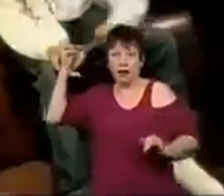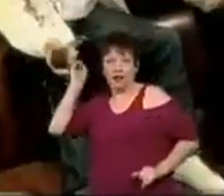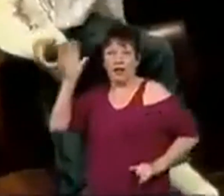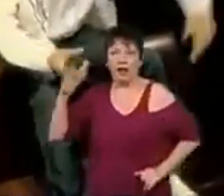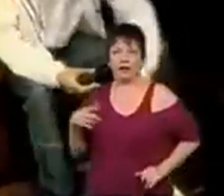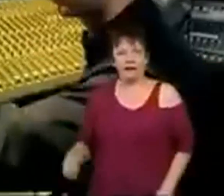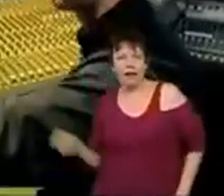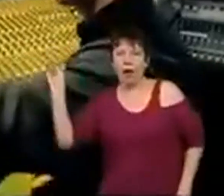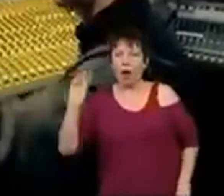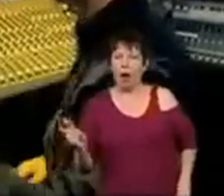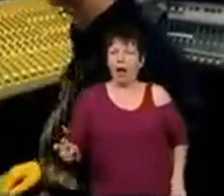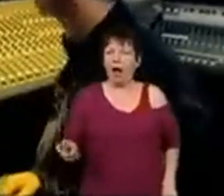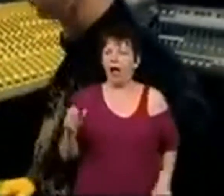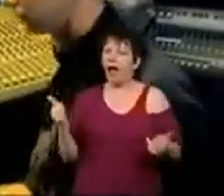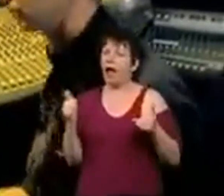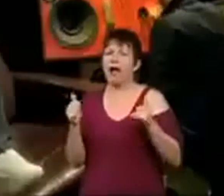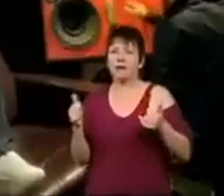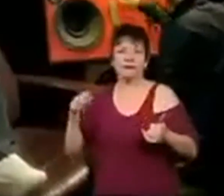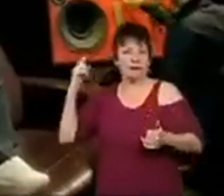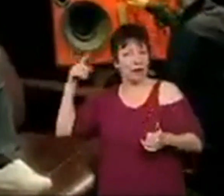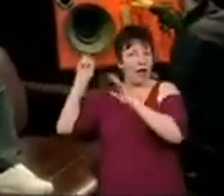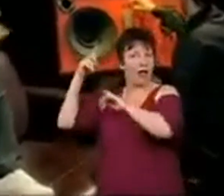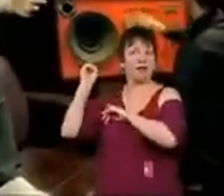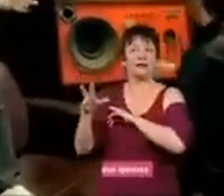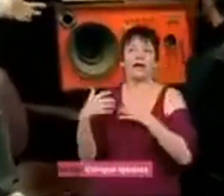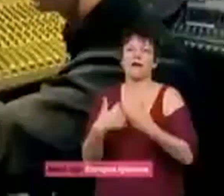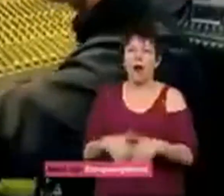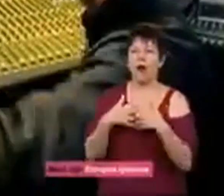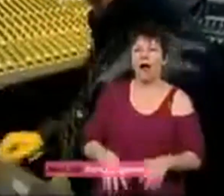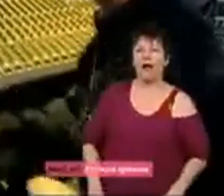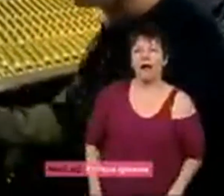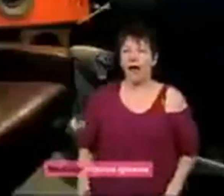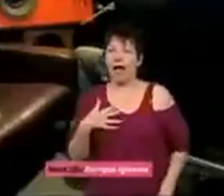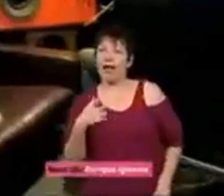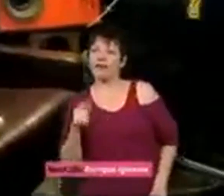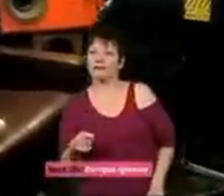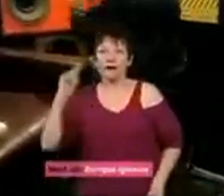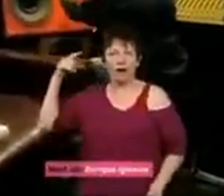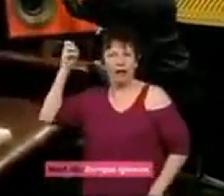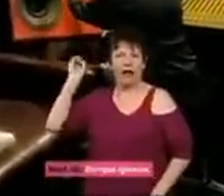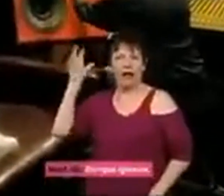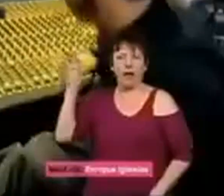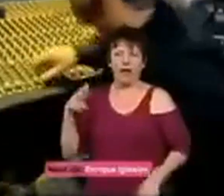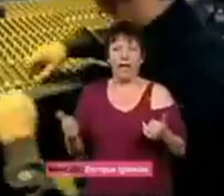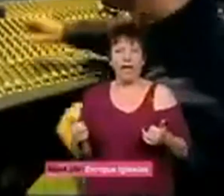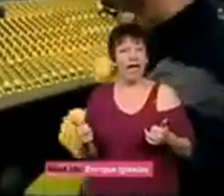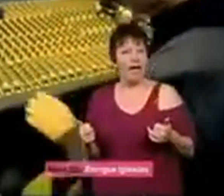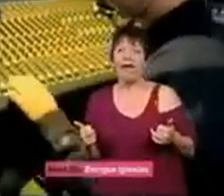electro oh that's sick that mate put a donk on it techno oh no that is good put a donk on it hey that's good that